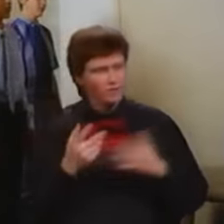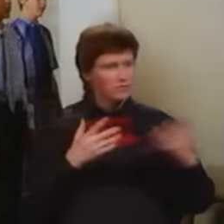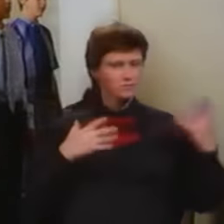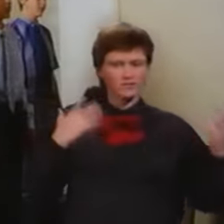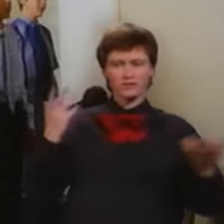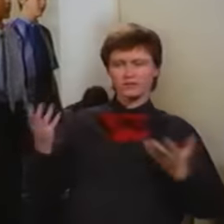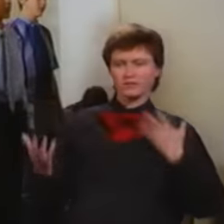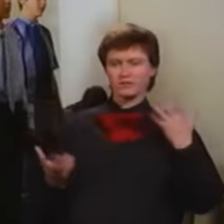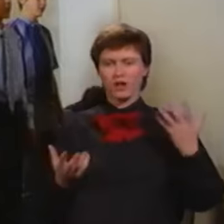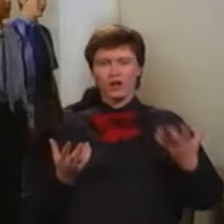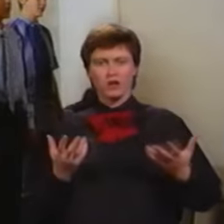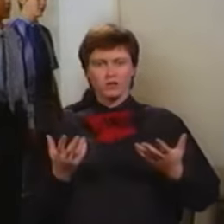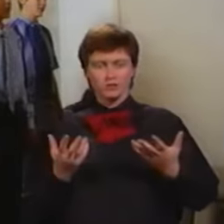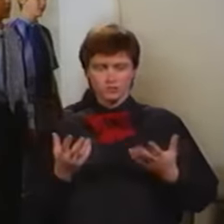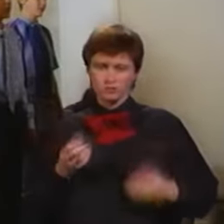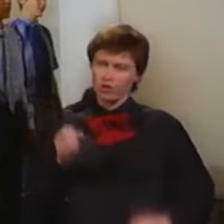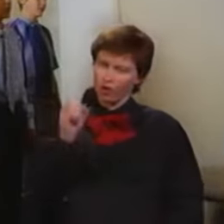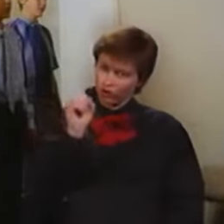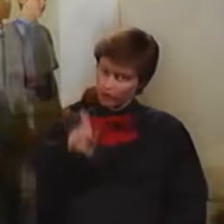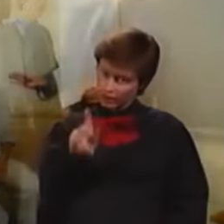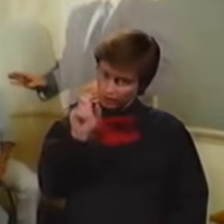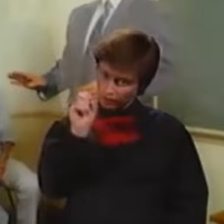buy one. Okay, okay.